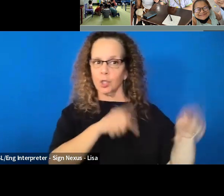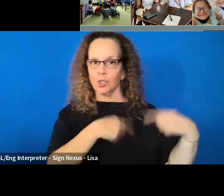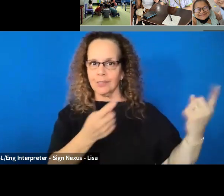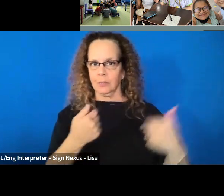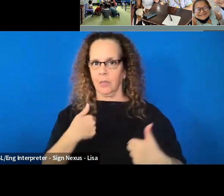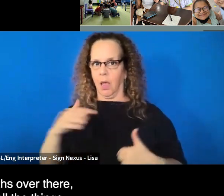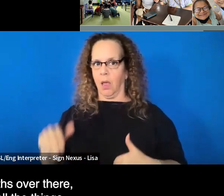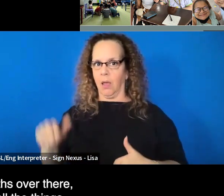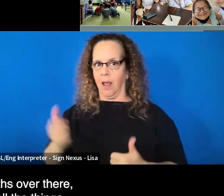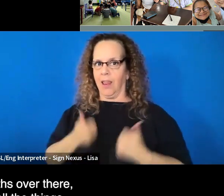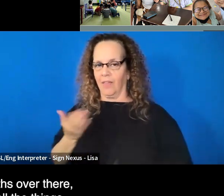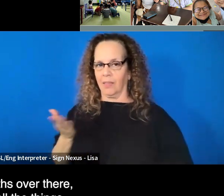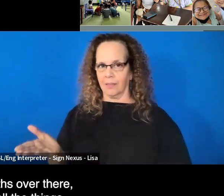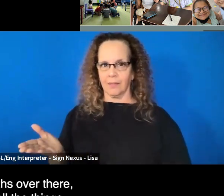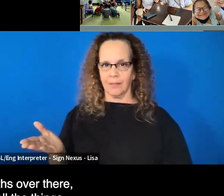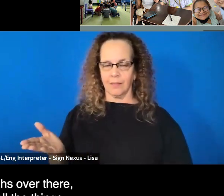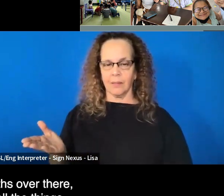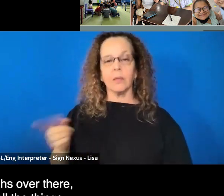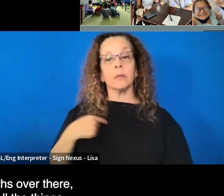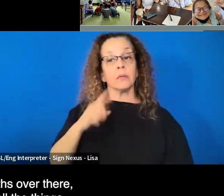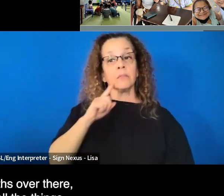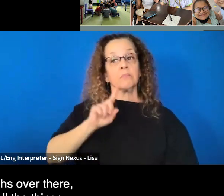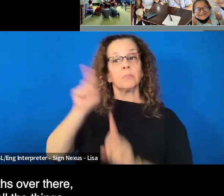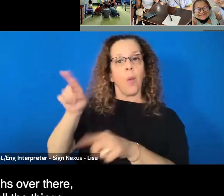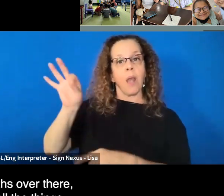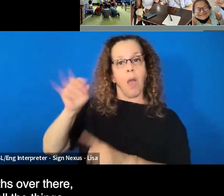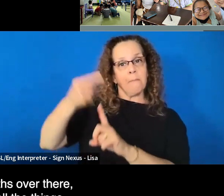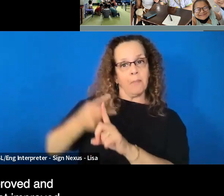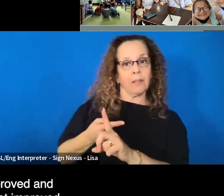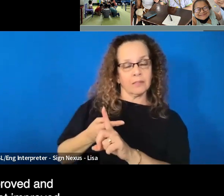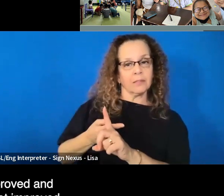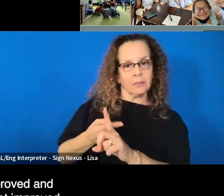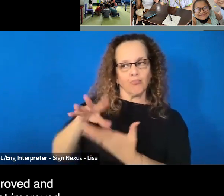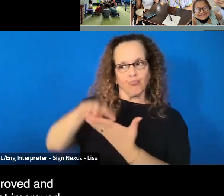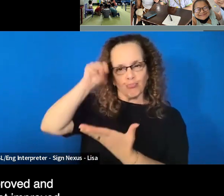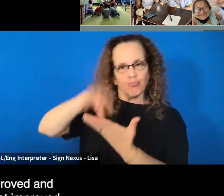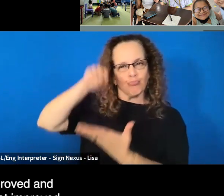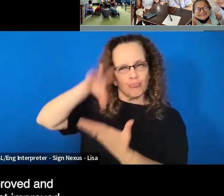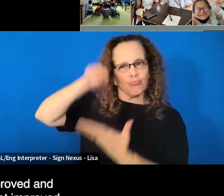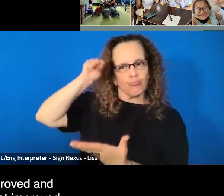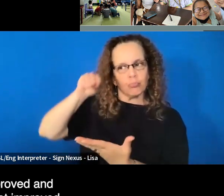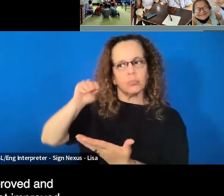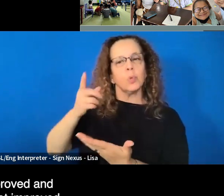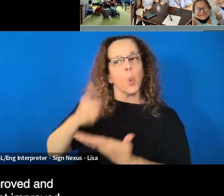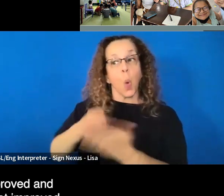last lived there. I spent nine months over there, learned about all the things that have improved